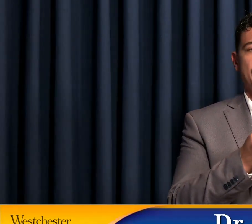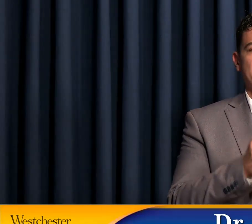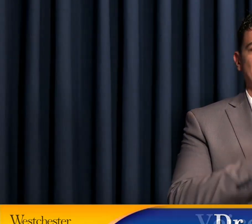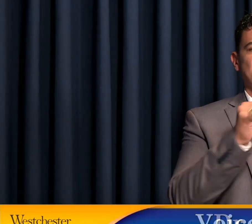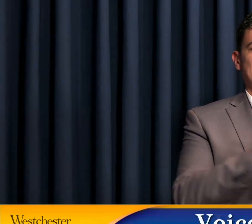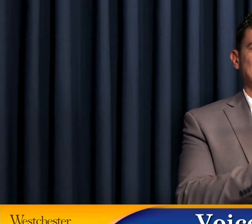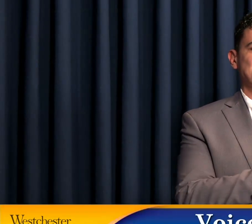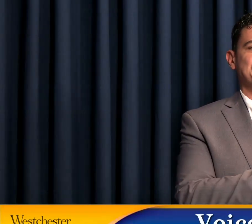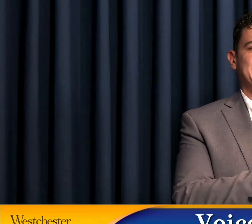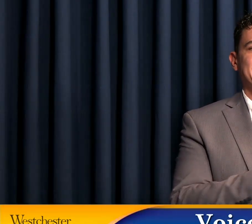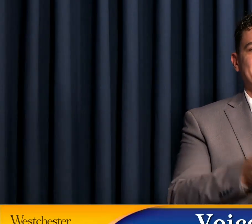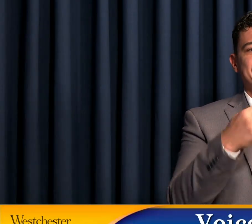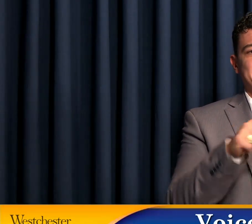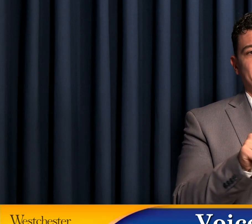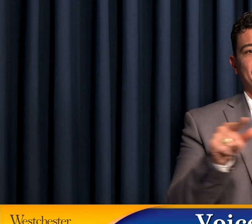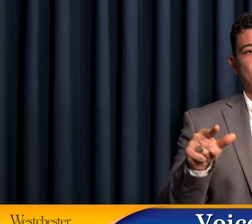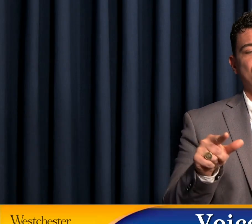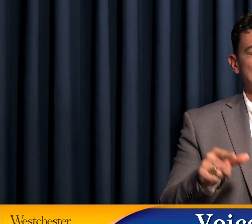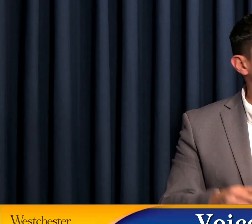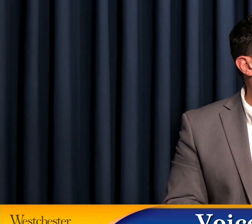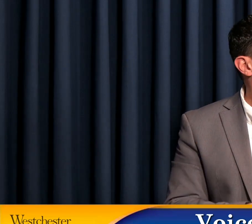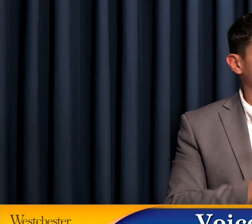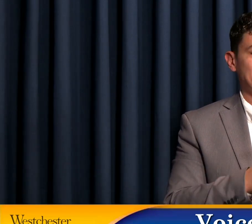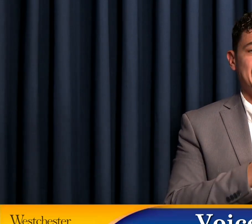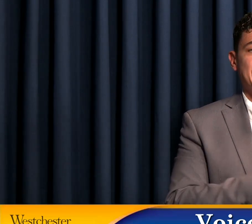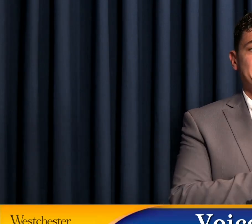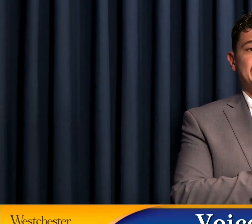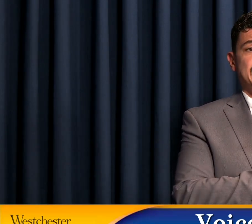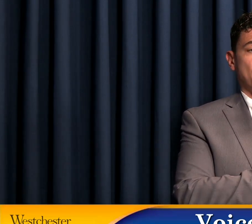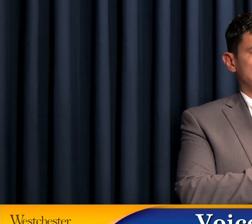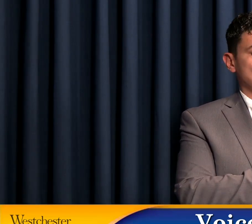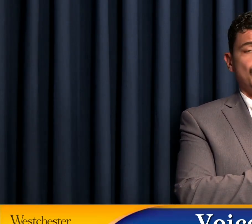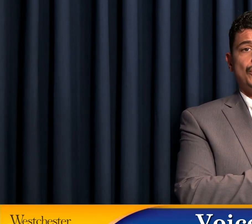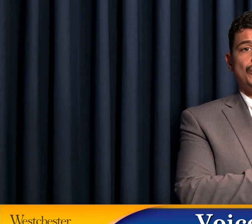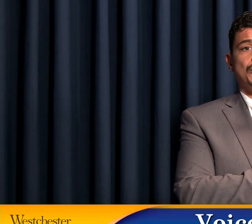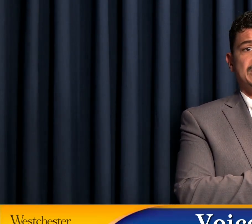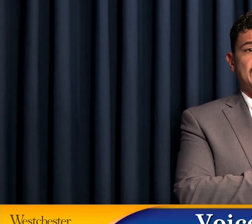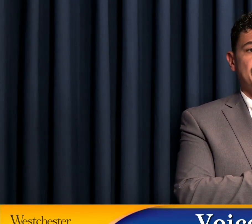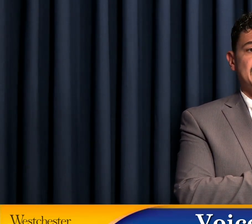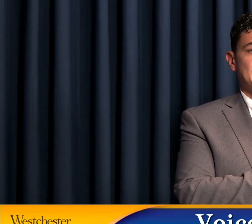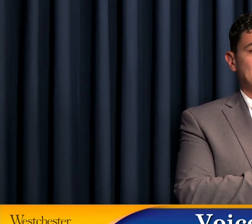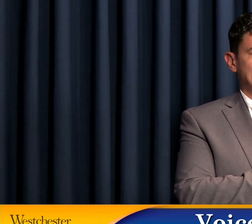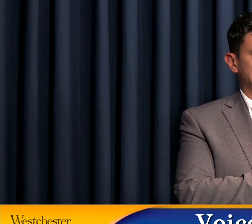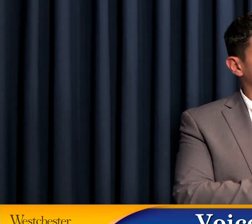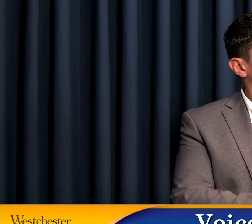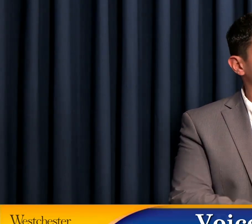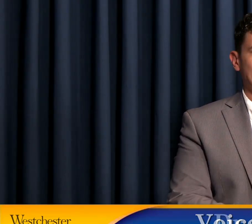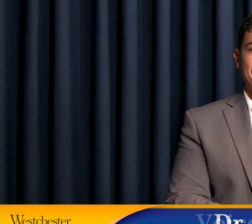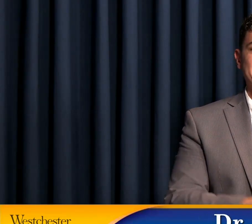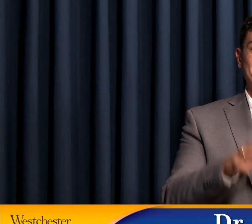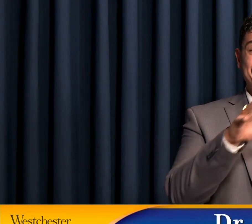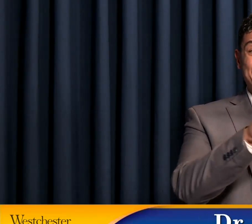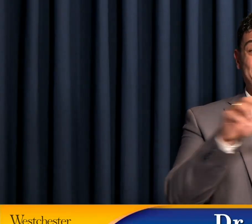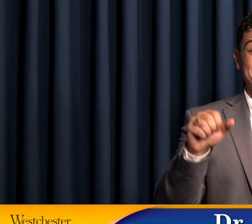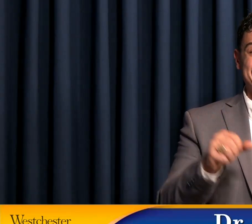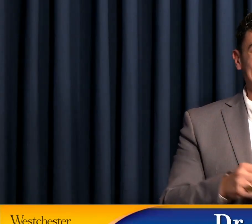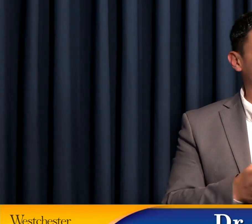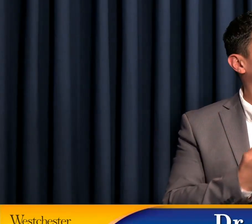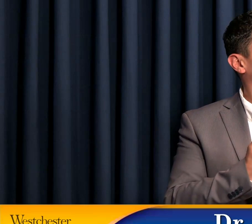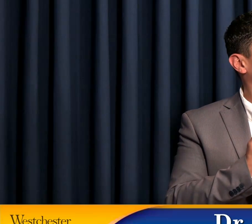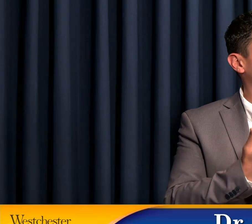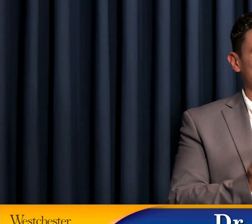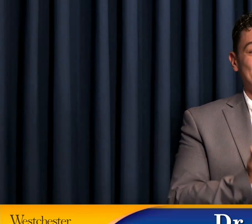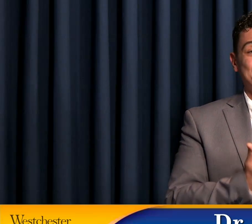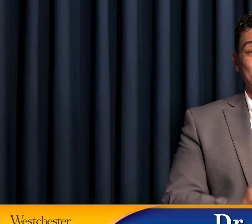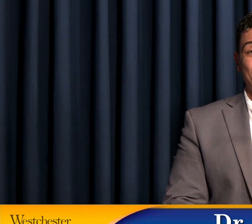the International Day of Sign Languages. My name is Dr. Joseph Santini, and I am the